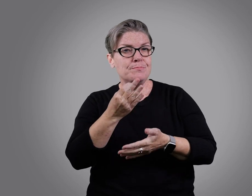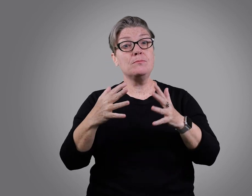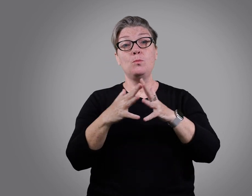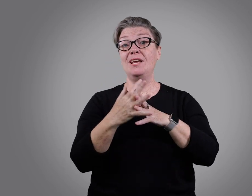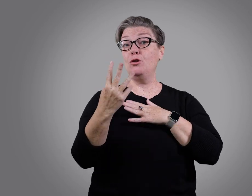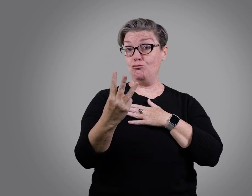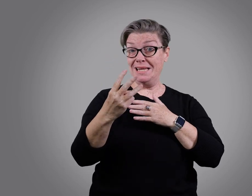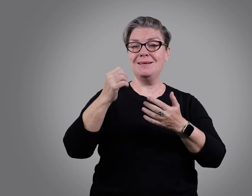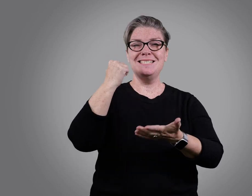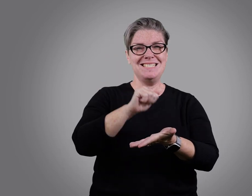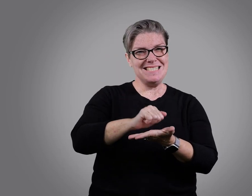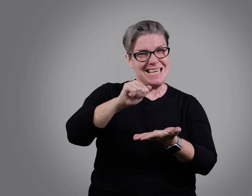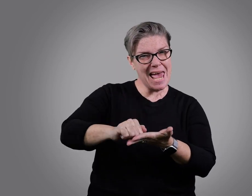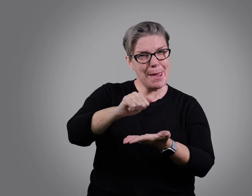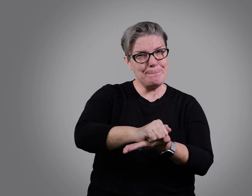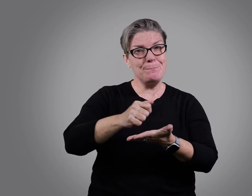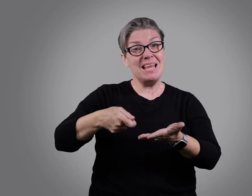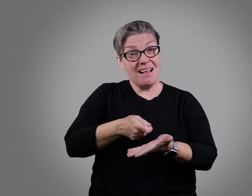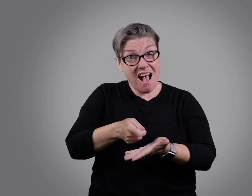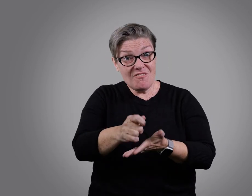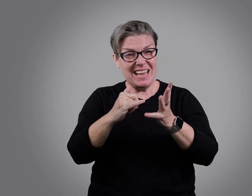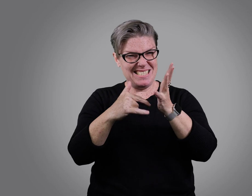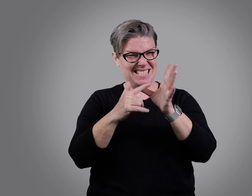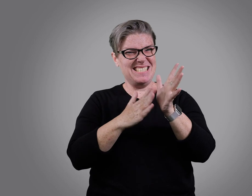Week three will focus on stamp carving.